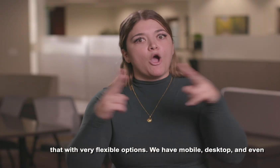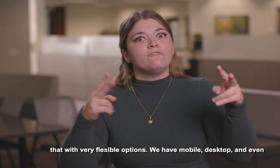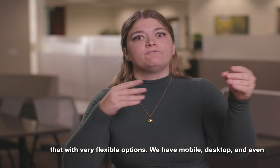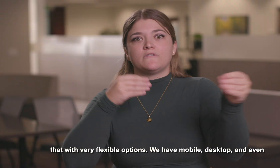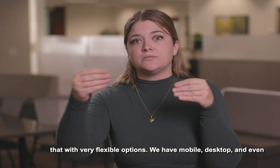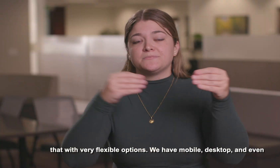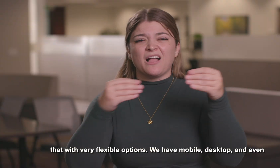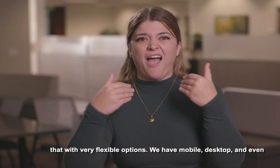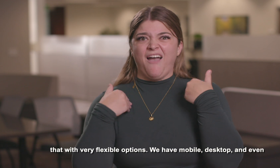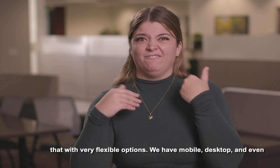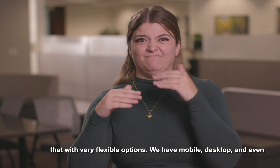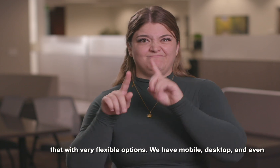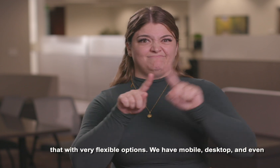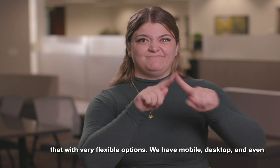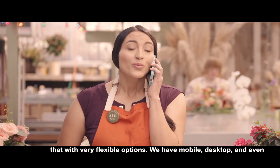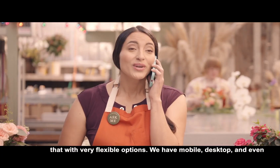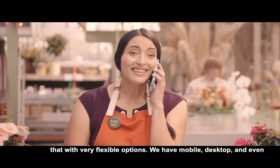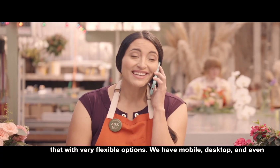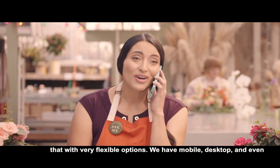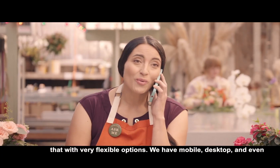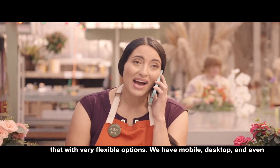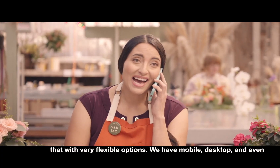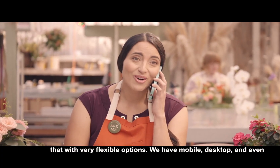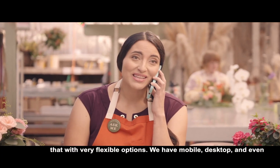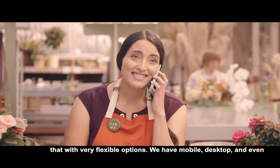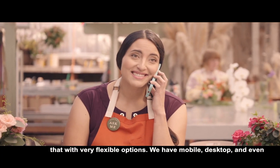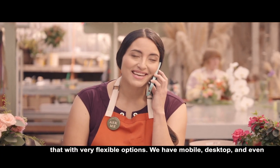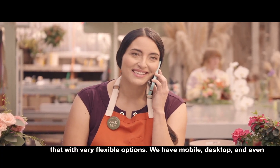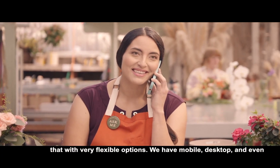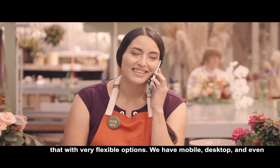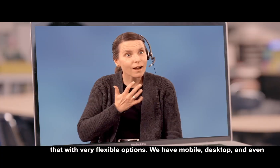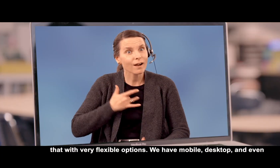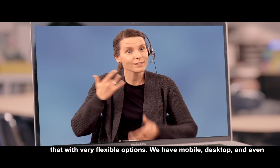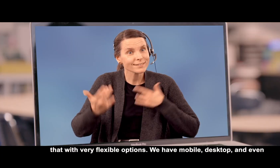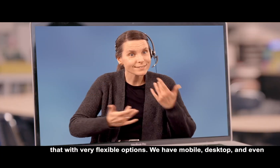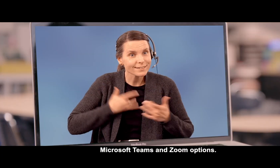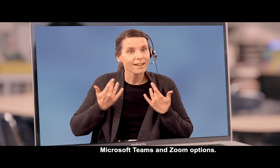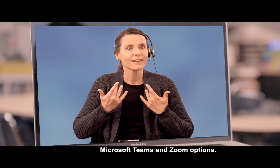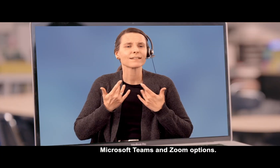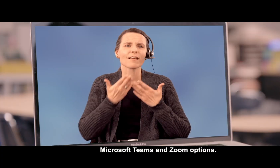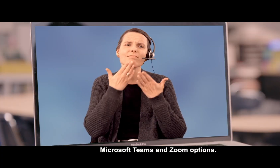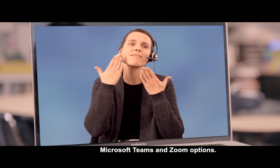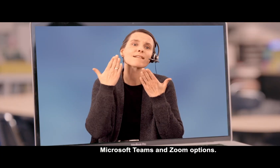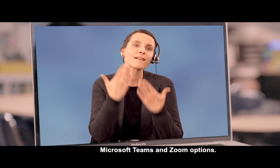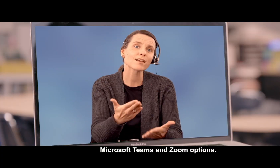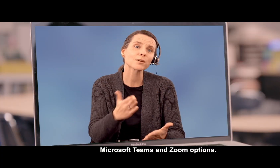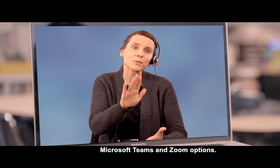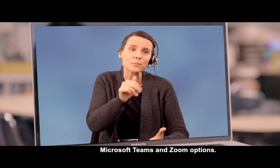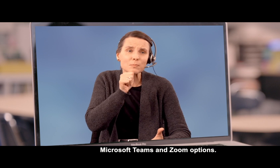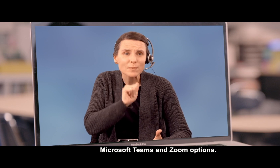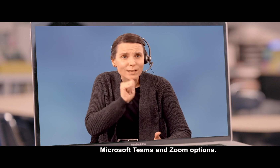with very flexible options. We have mobile, desktop, and even Microsoft Teams and Zoom options.